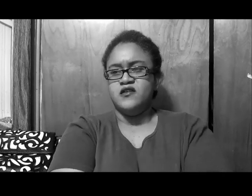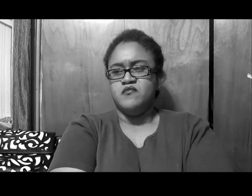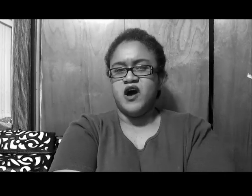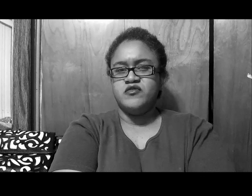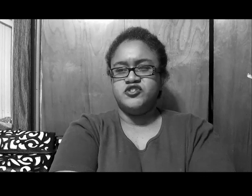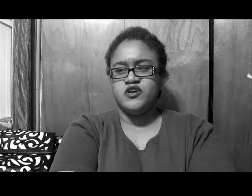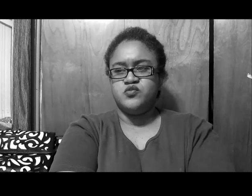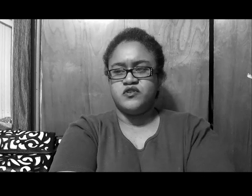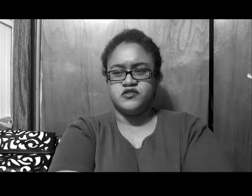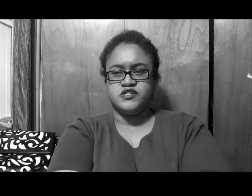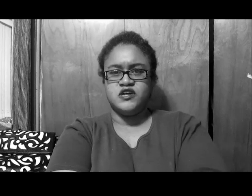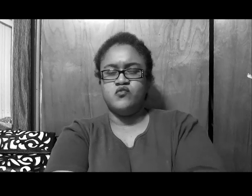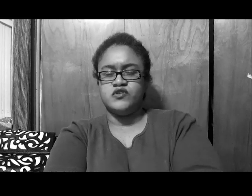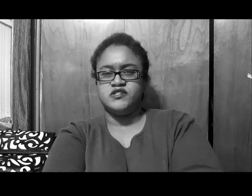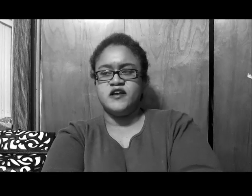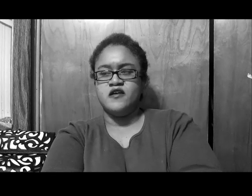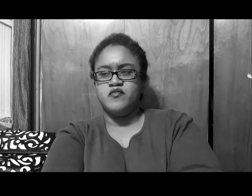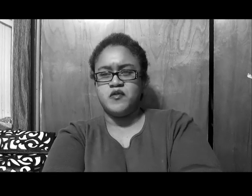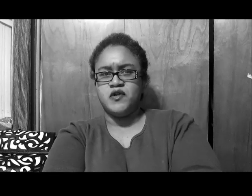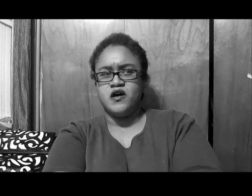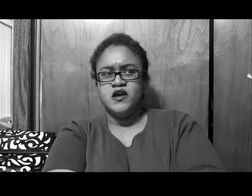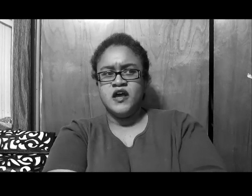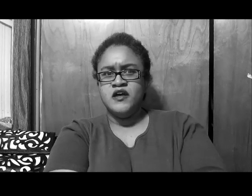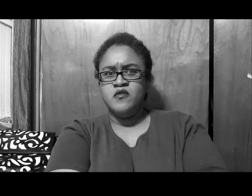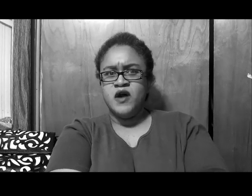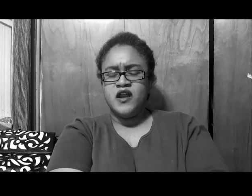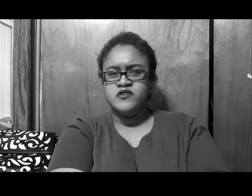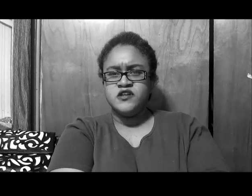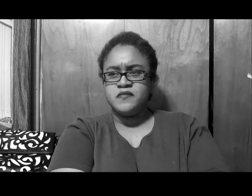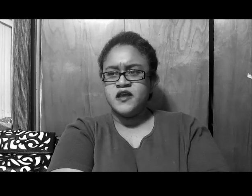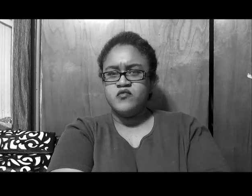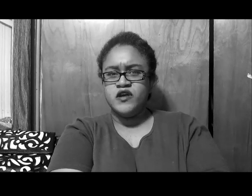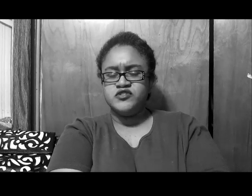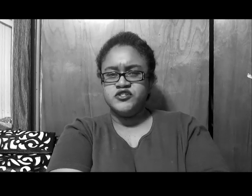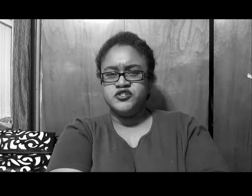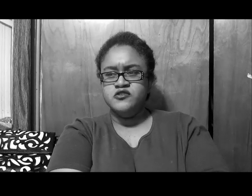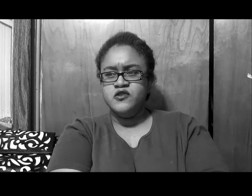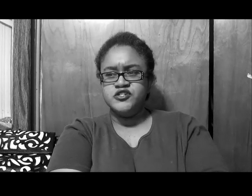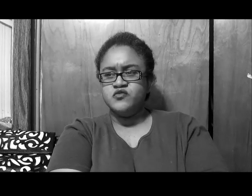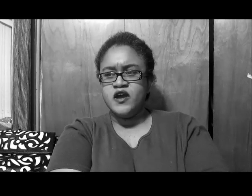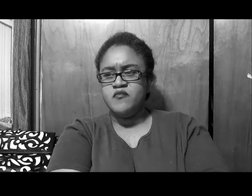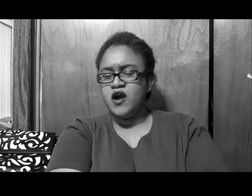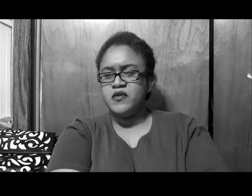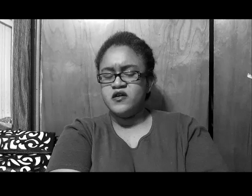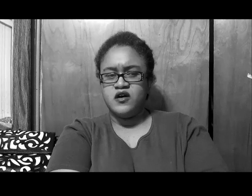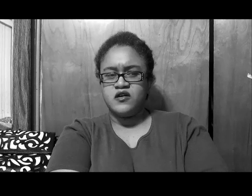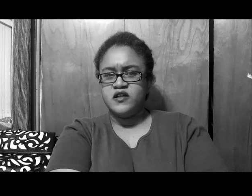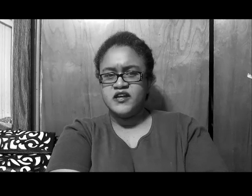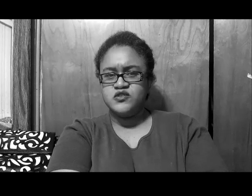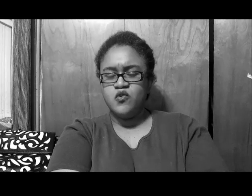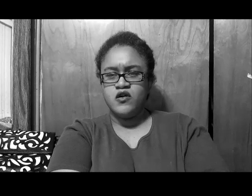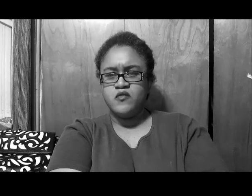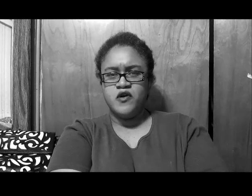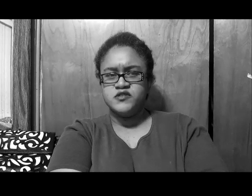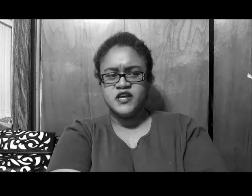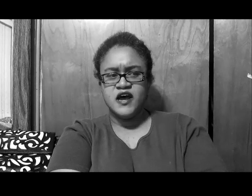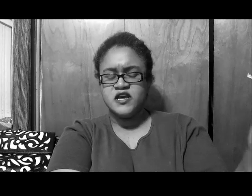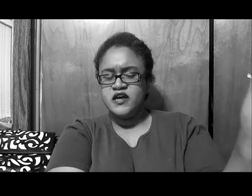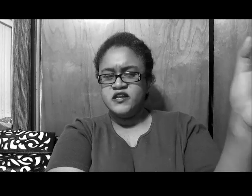Mama Joyce, because her son was there, blah, blah, blah, ain't nobody was up there, it was just you, and Sheree, probably a glass of water, on both sides, there